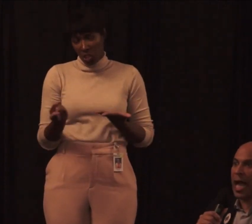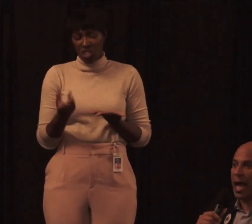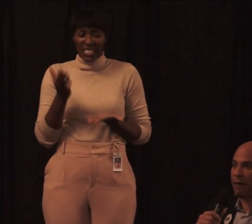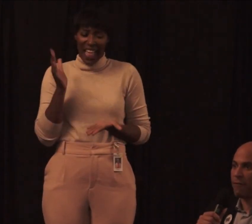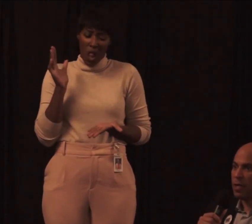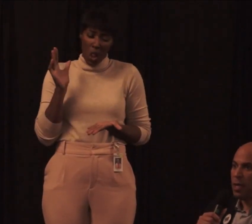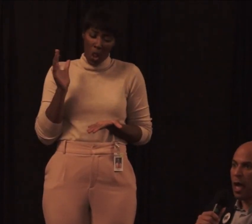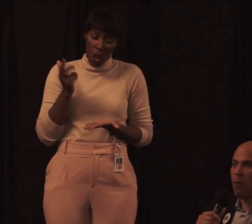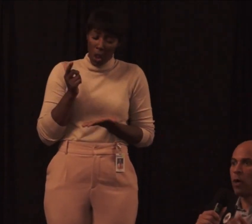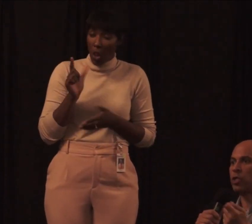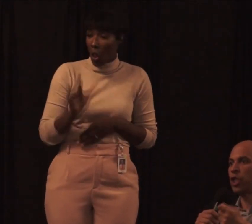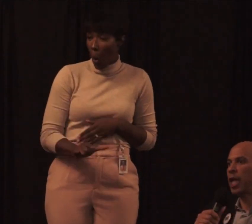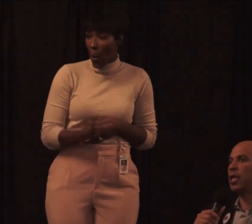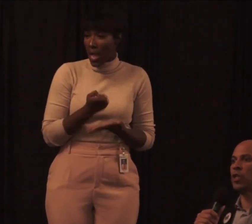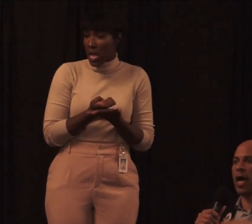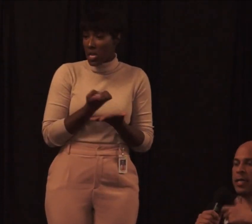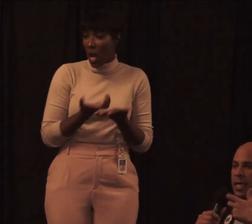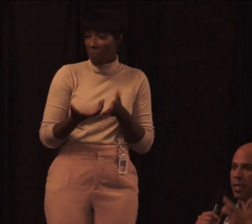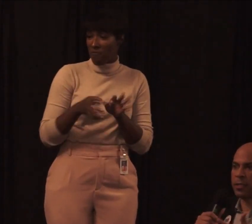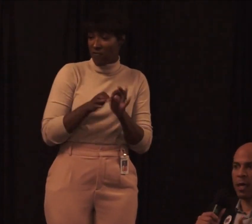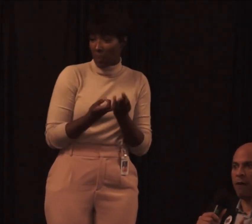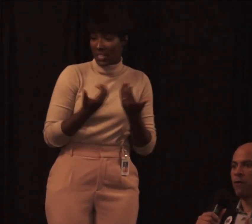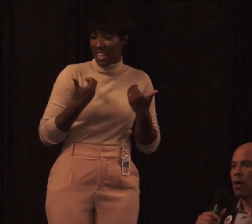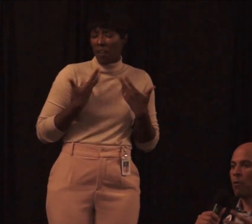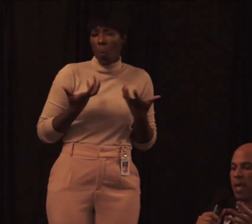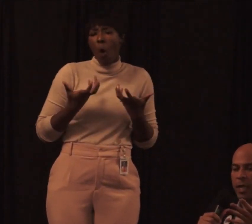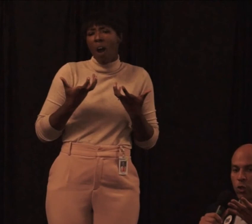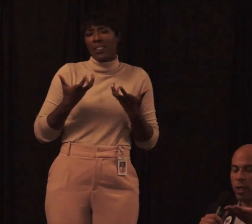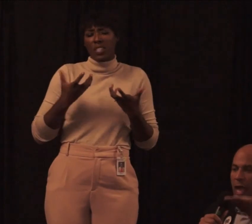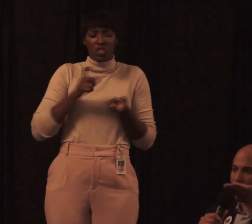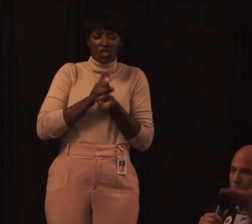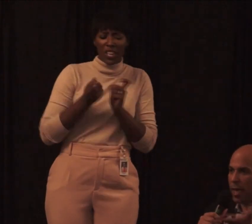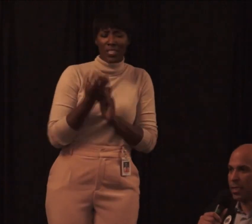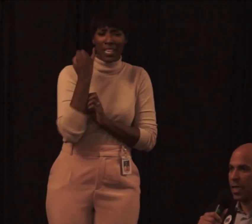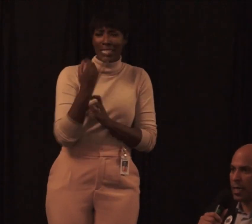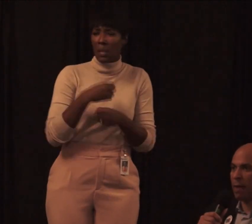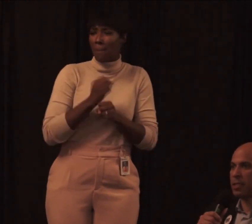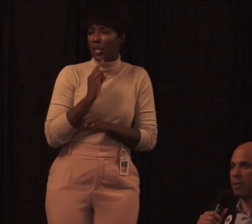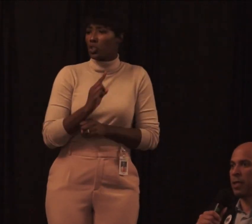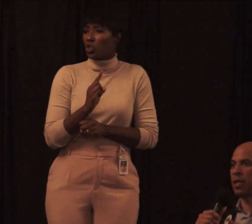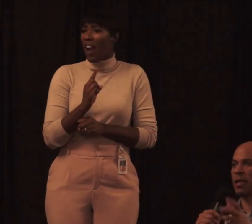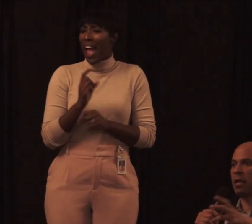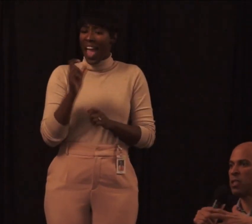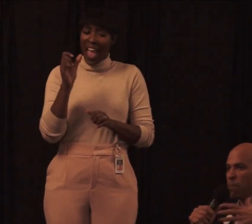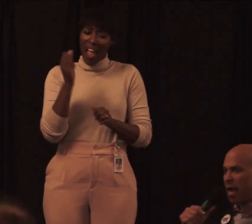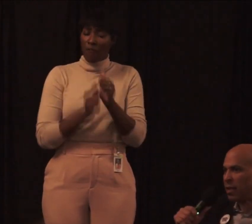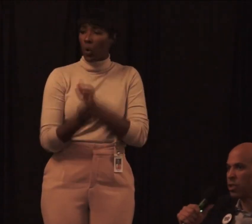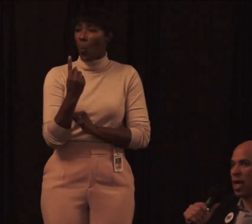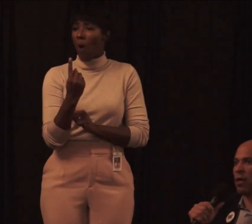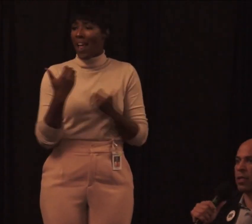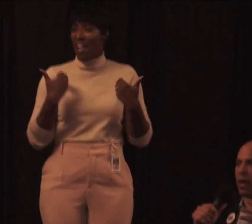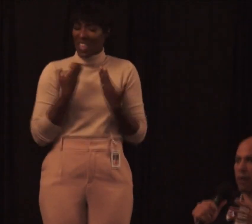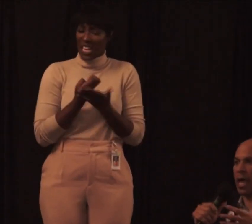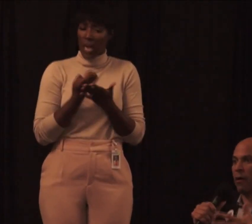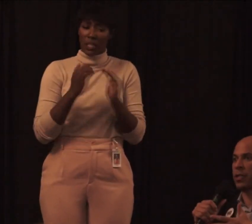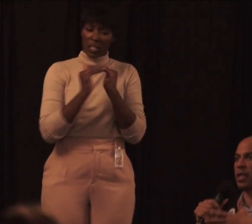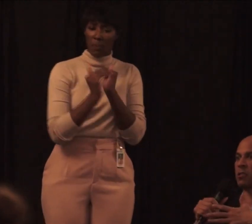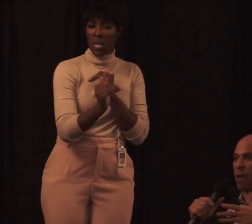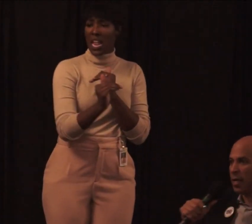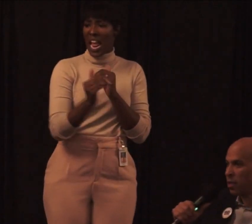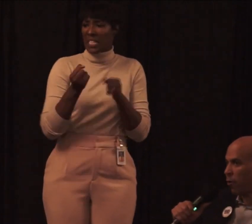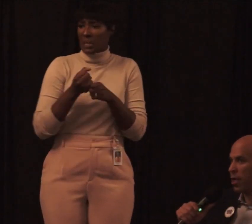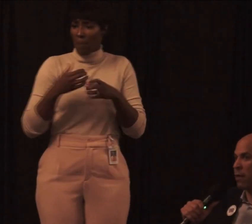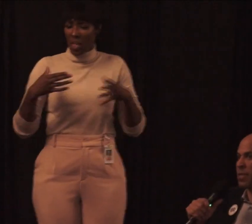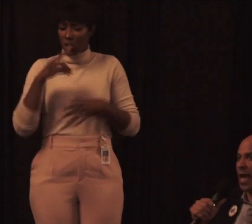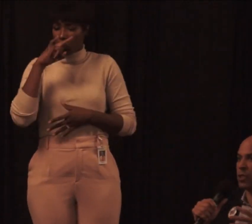families have. I want to change ideas of making sure that everybody has economic stability, expanding the child care allowance,